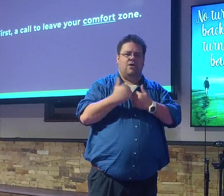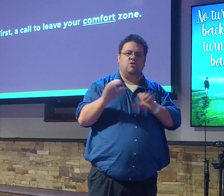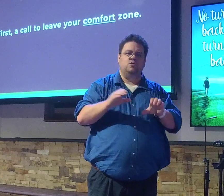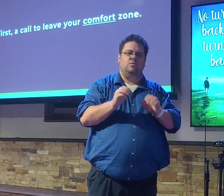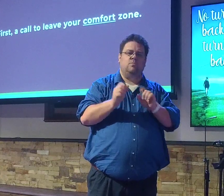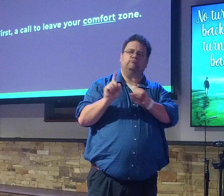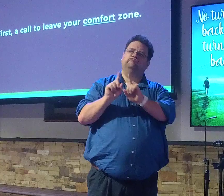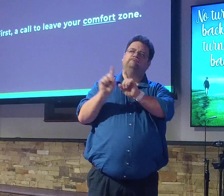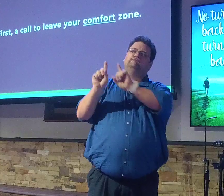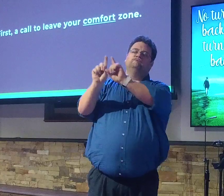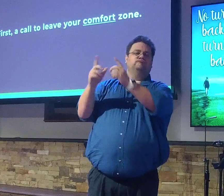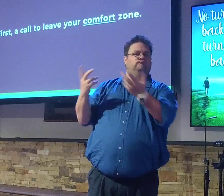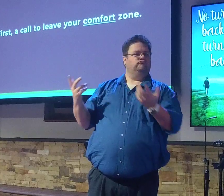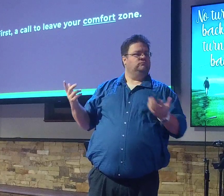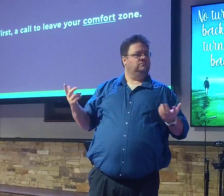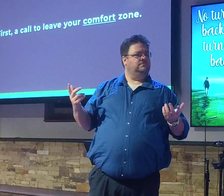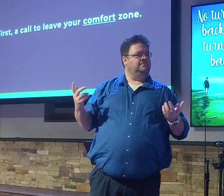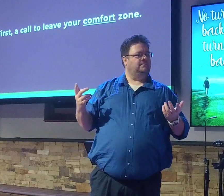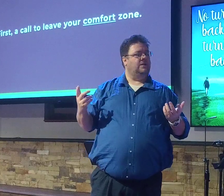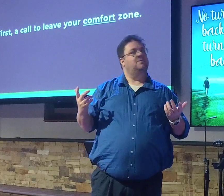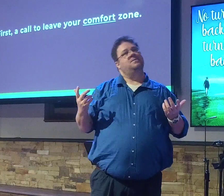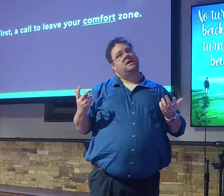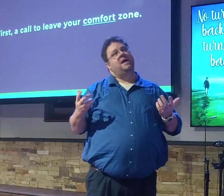You might would say to me, well, I'm doing okay.